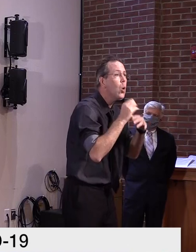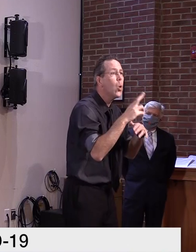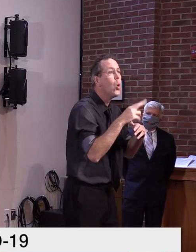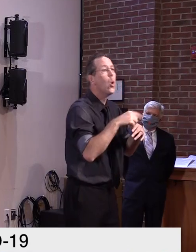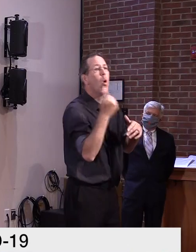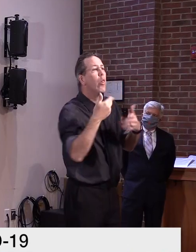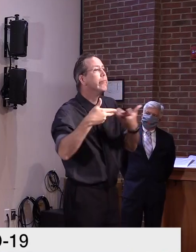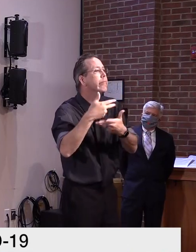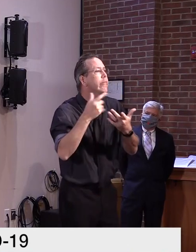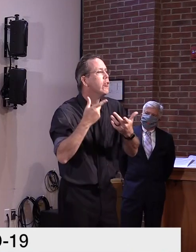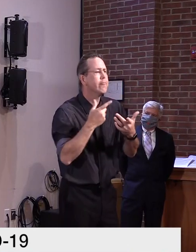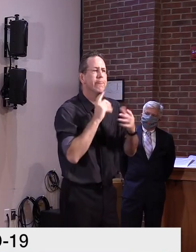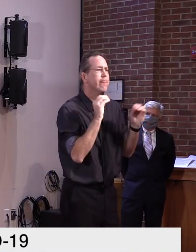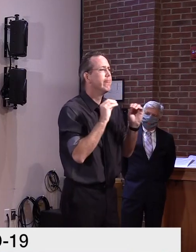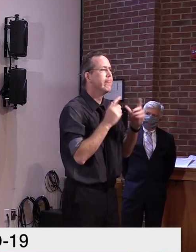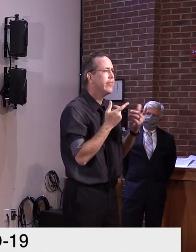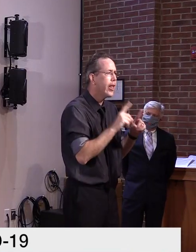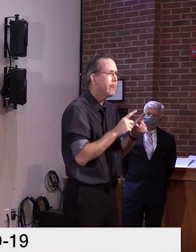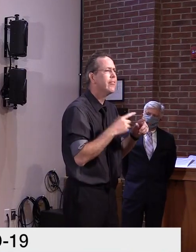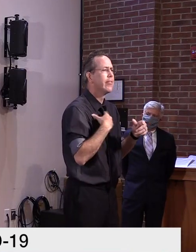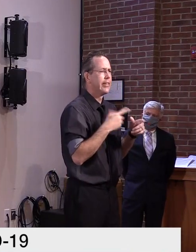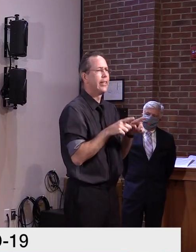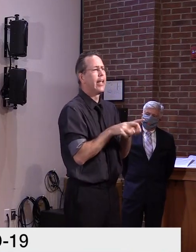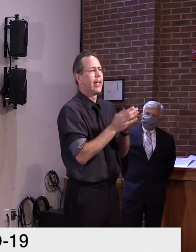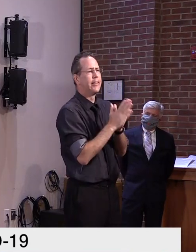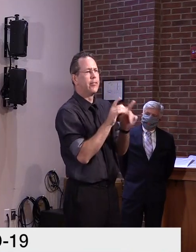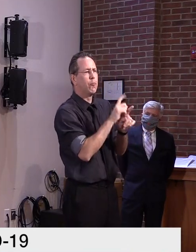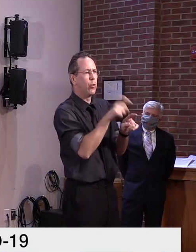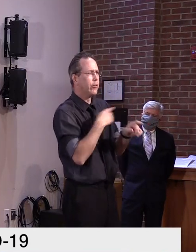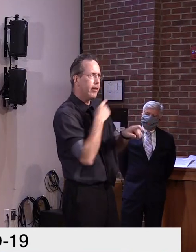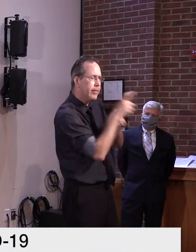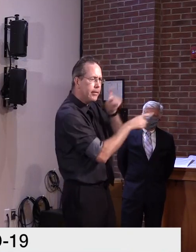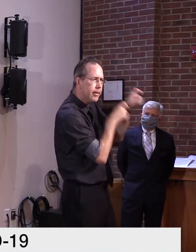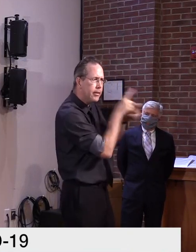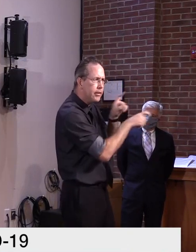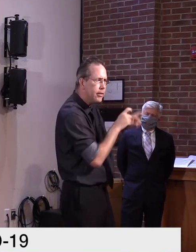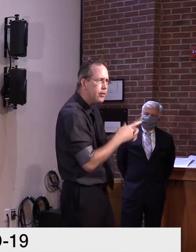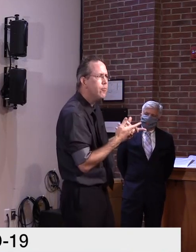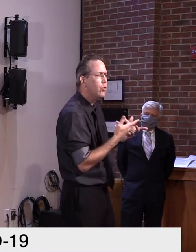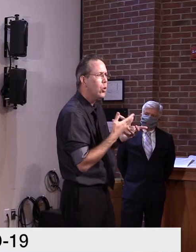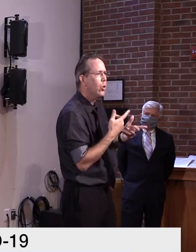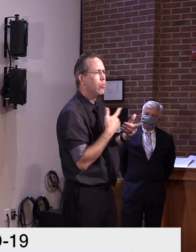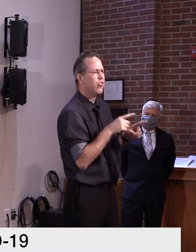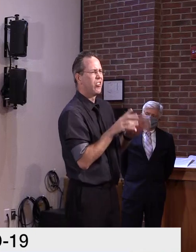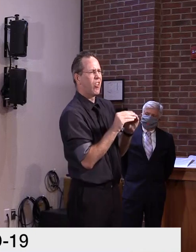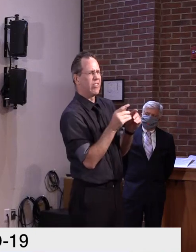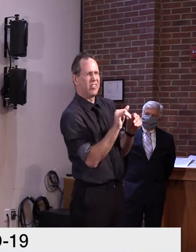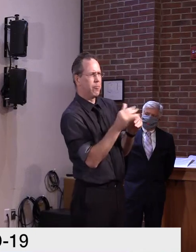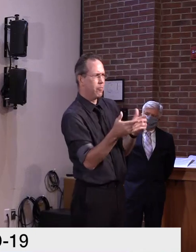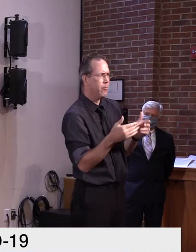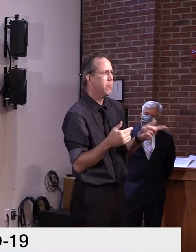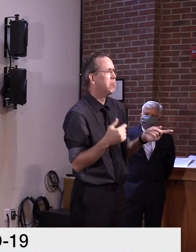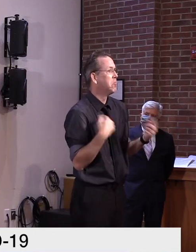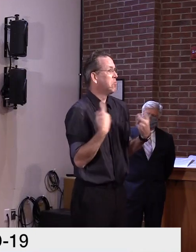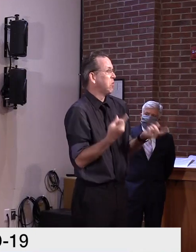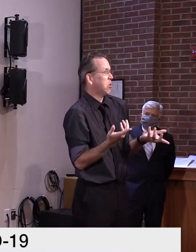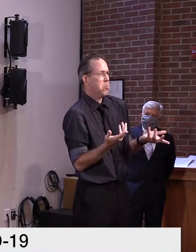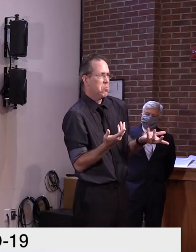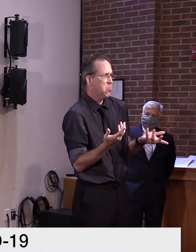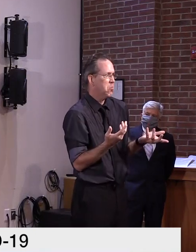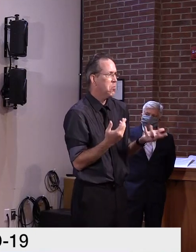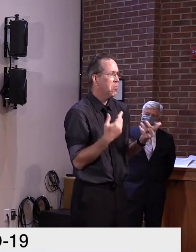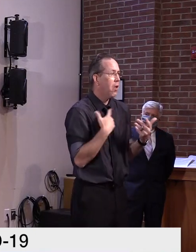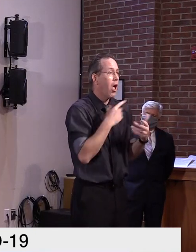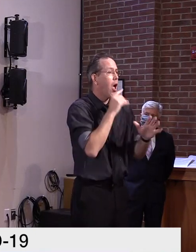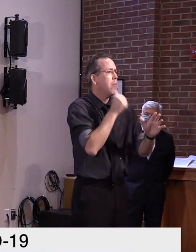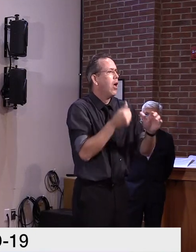ourselves and we'll be discussing it later this afternoon at our daily meeting. But nothing really, nothing I'm hiding, but nothing that,